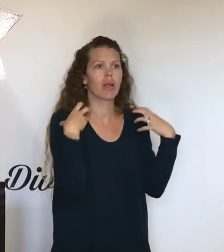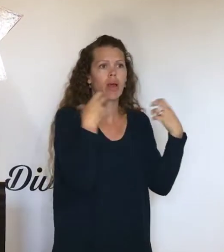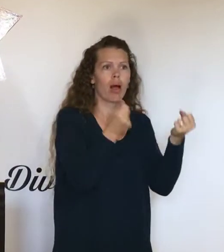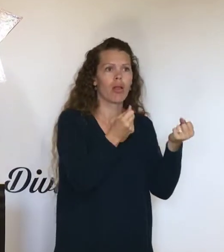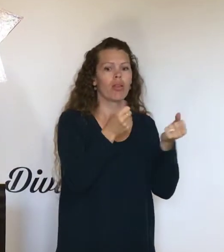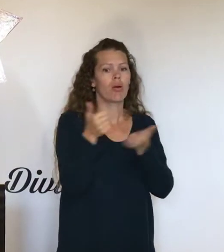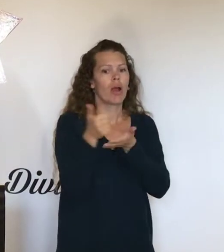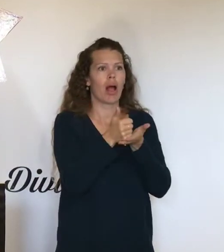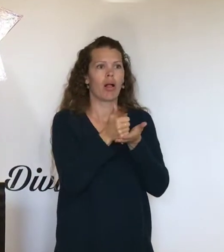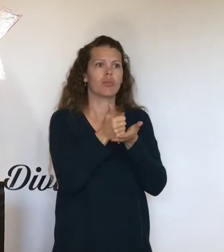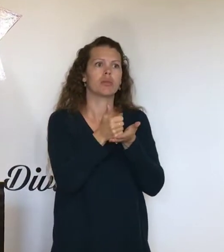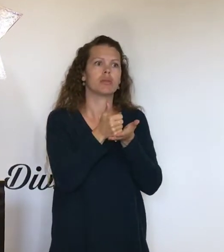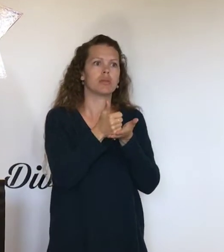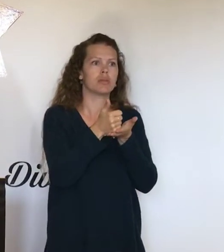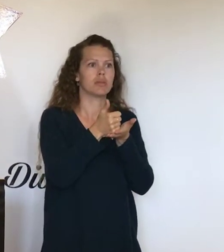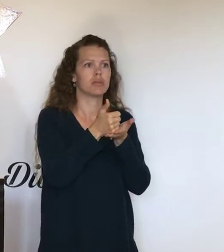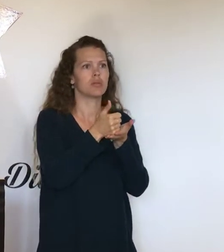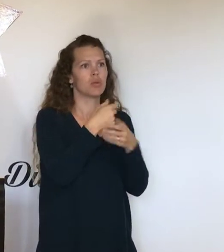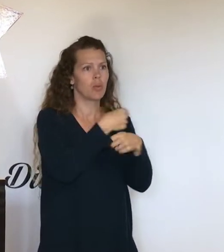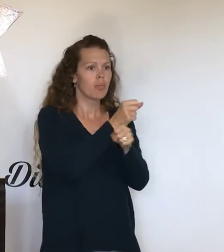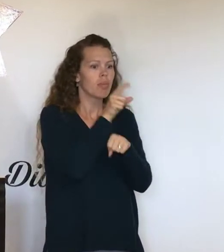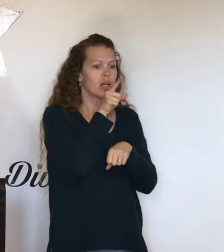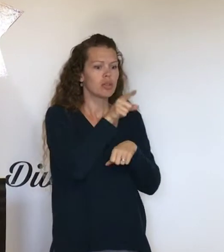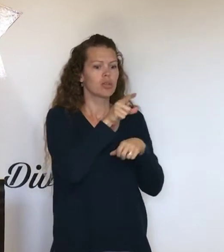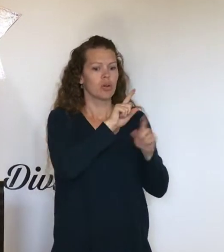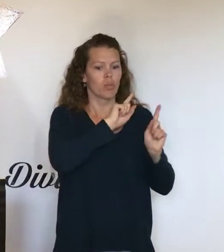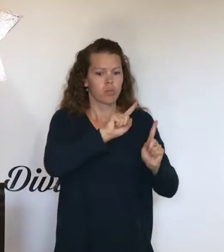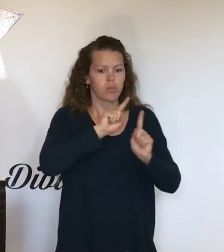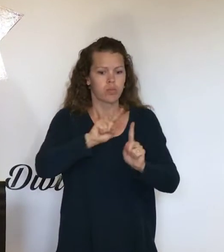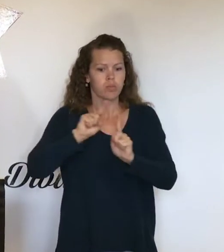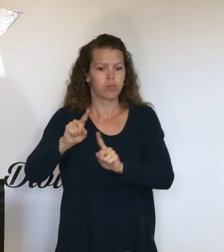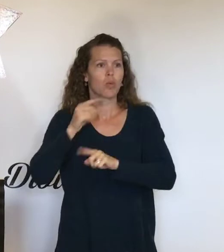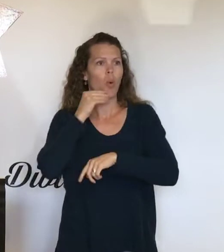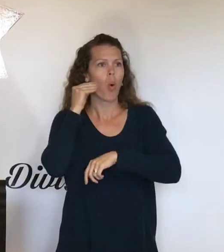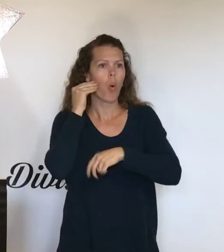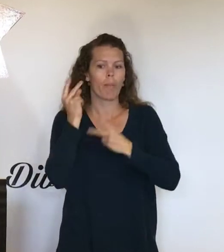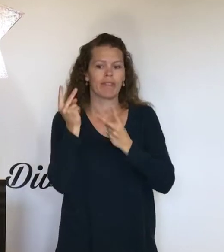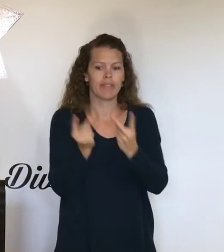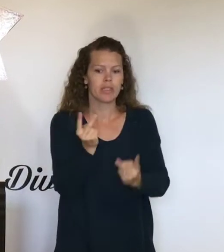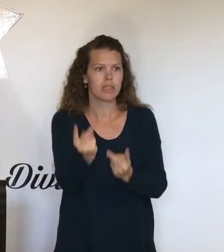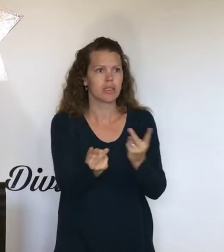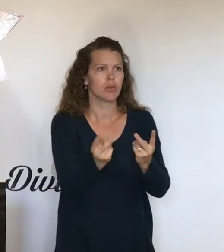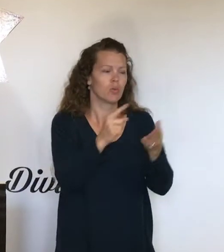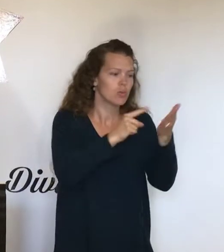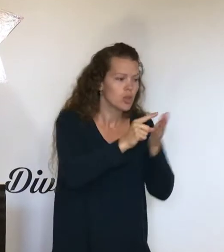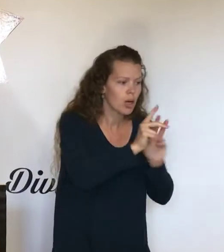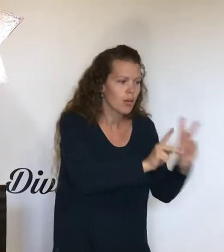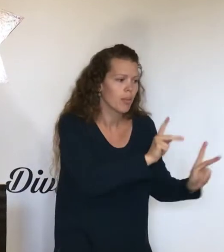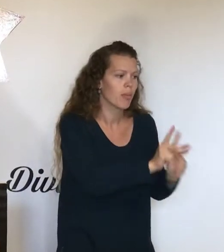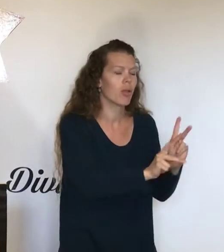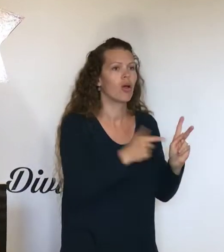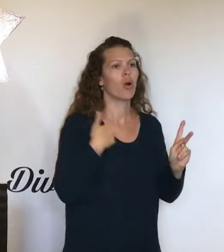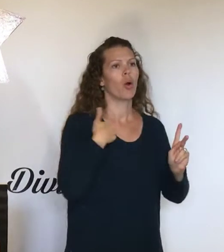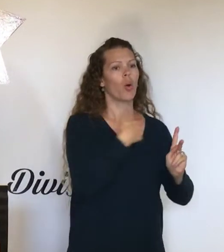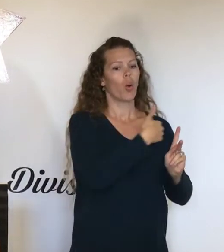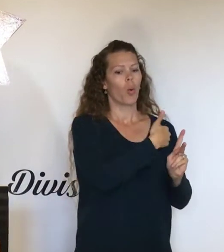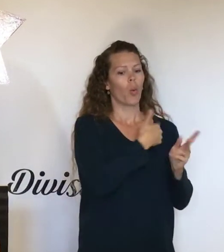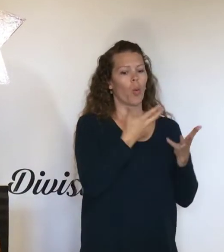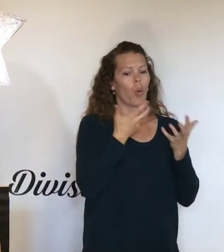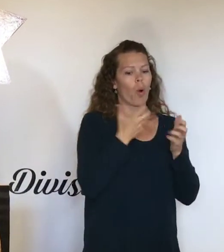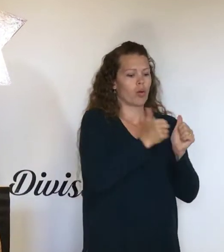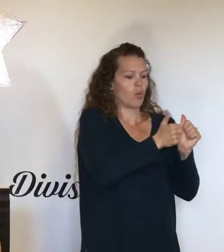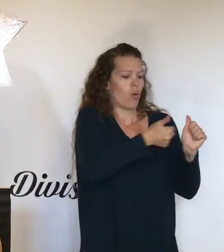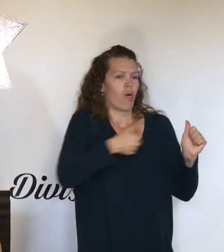positions to help actually make home visits to those people. We're trying to avoid unnecessary trips to the